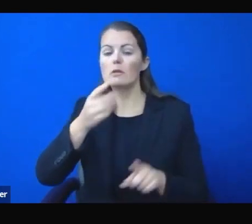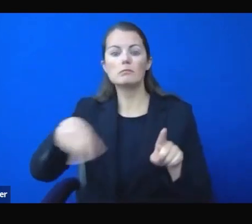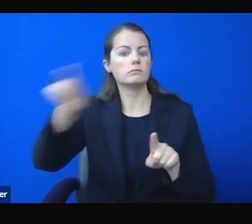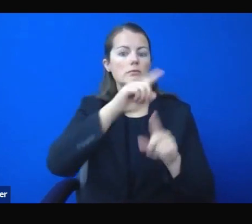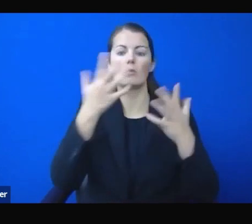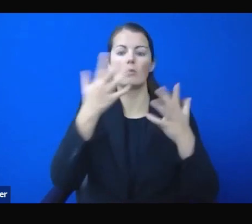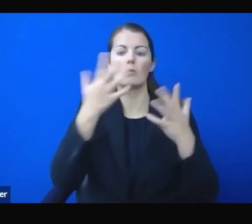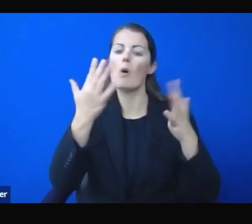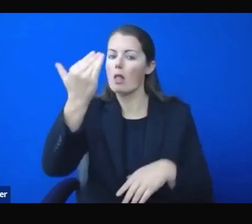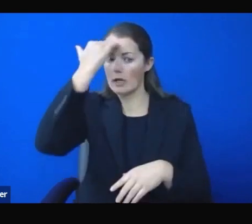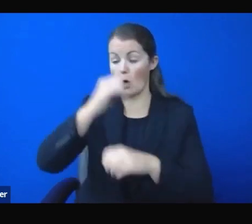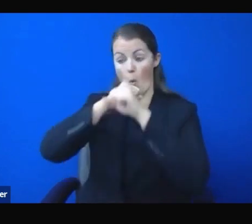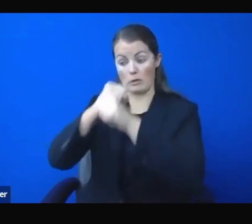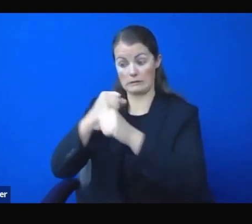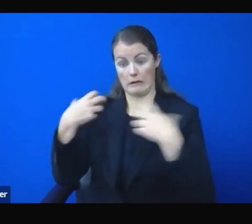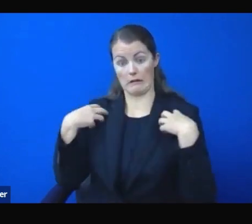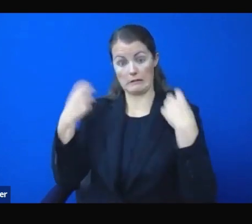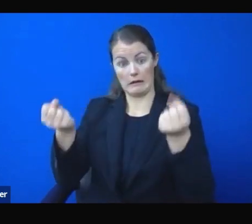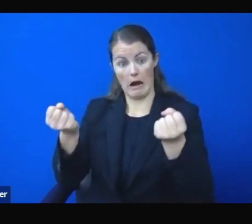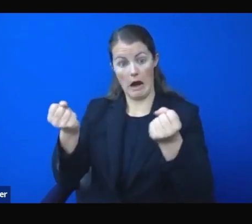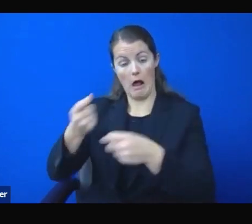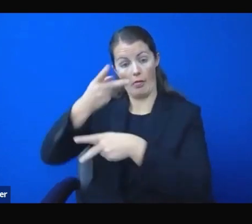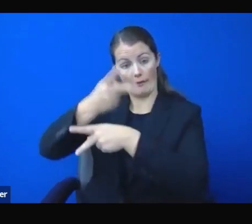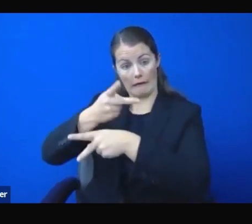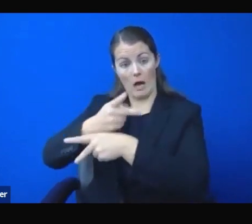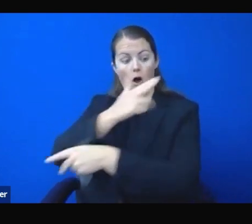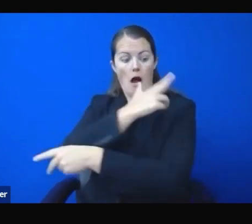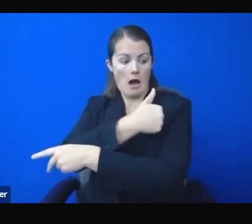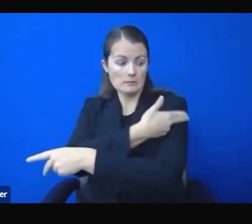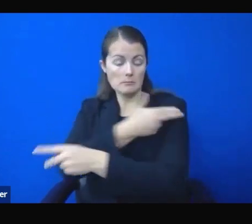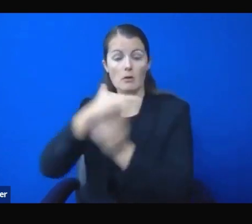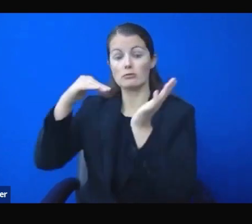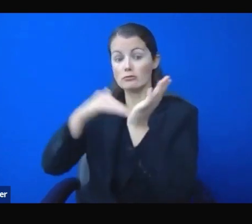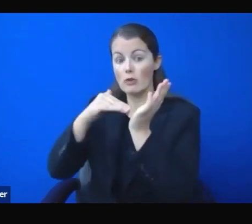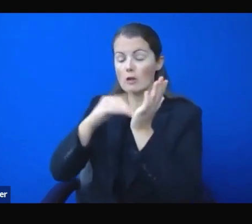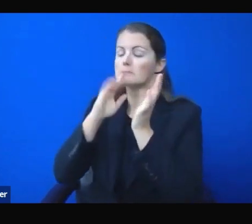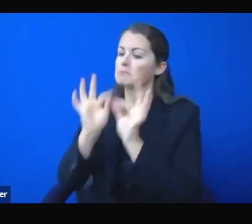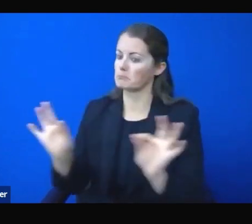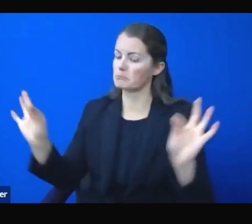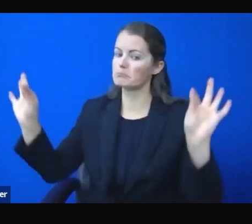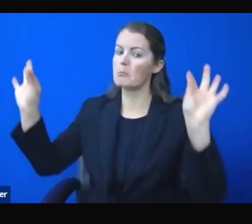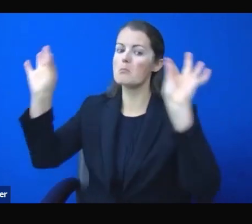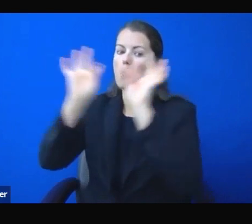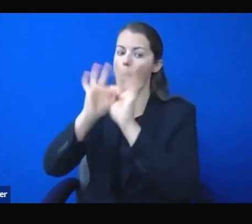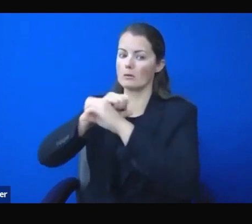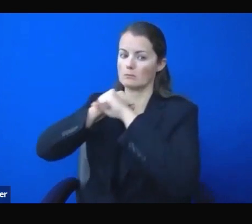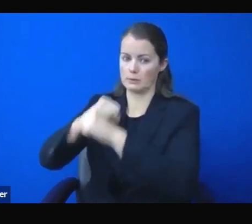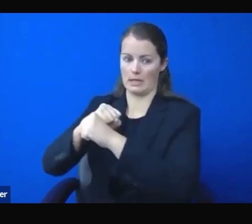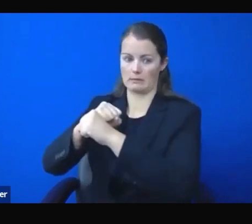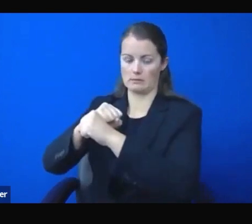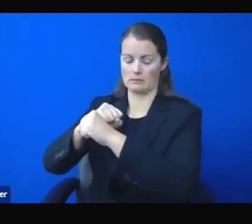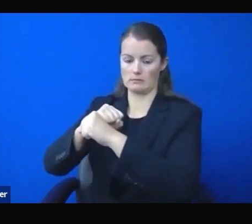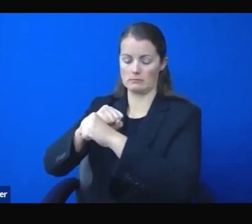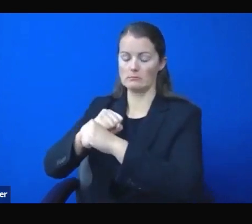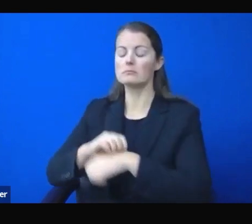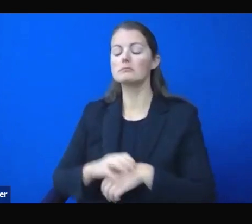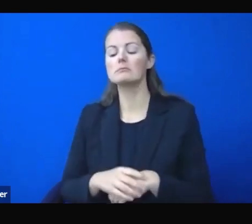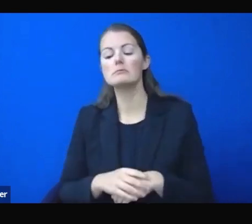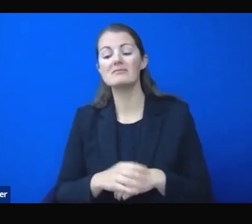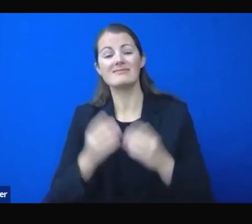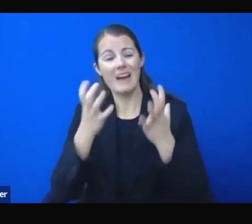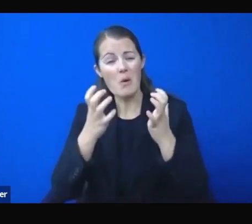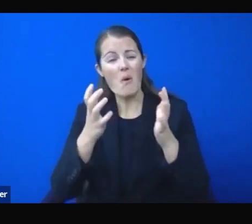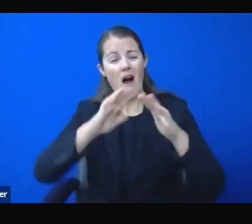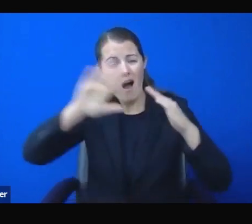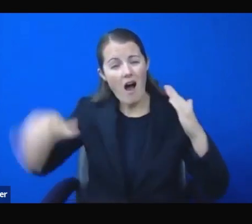been one of their main goals in our response efforts. I want every Nevadan to have access to care, and our health care